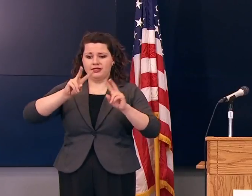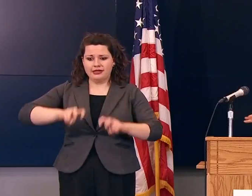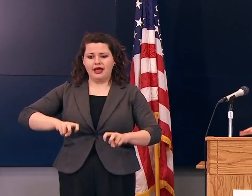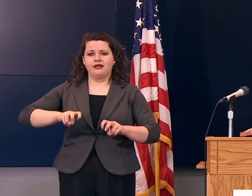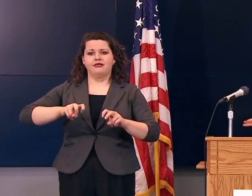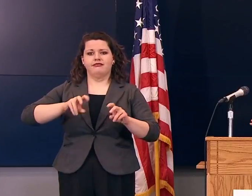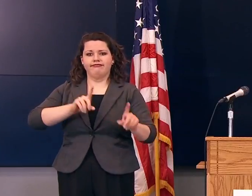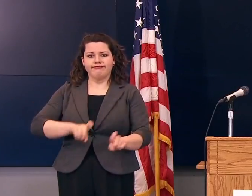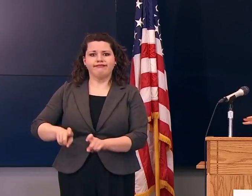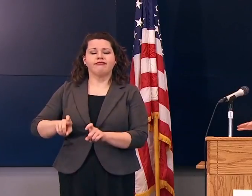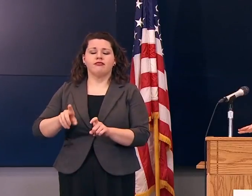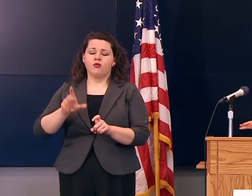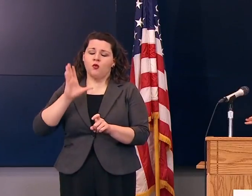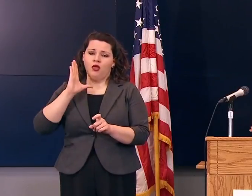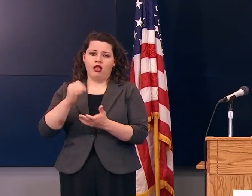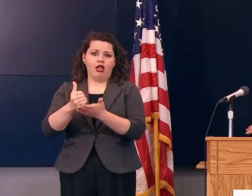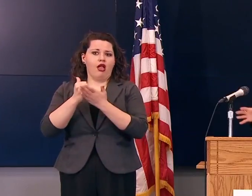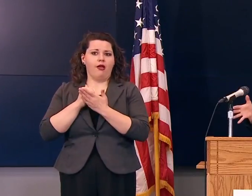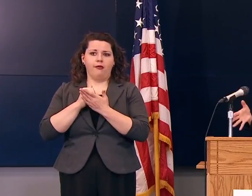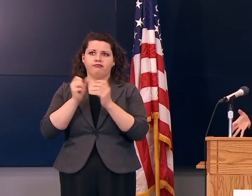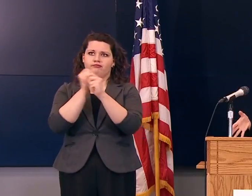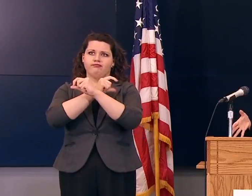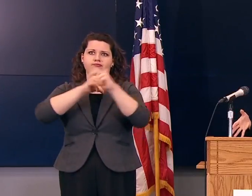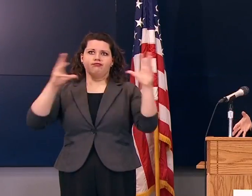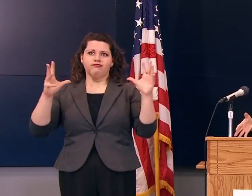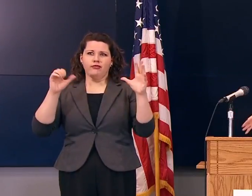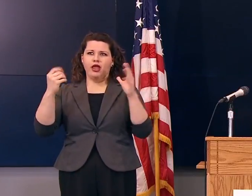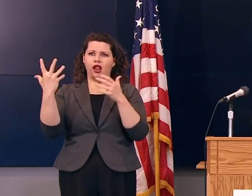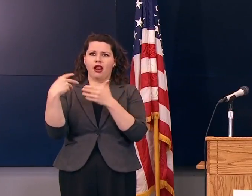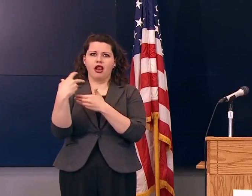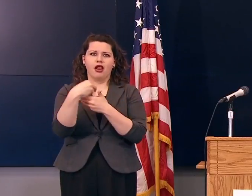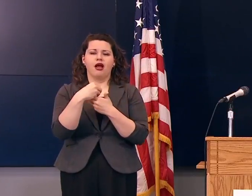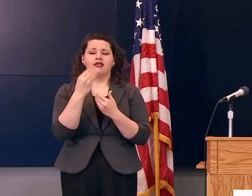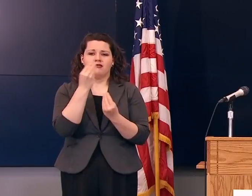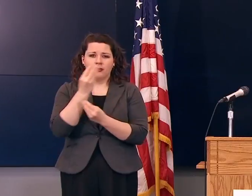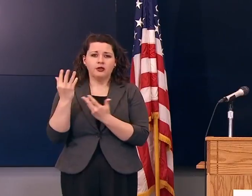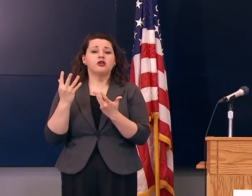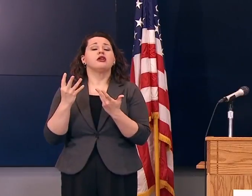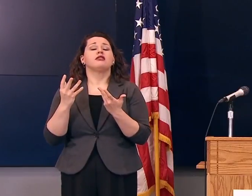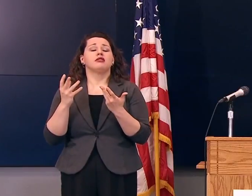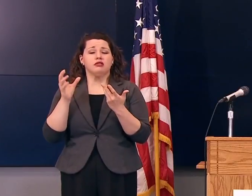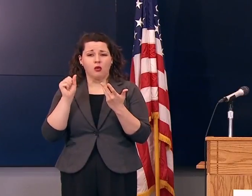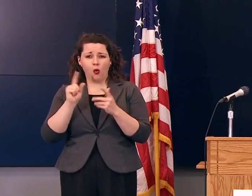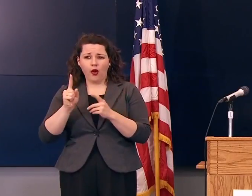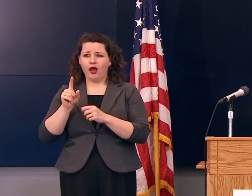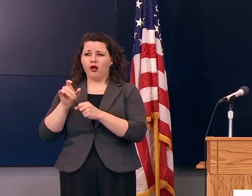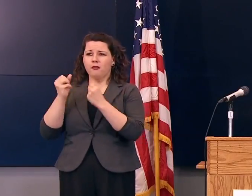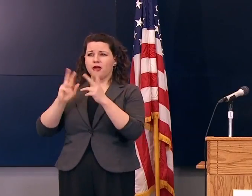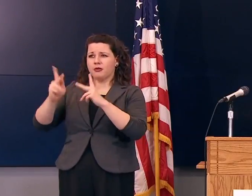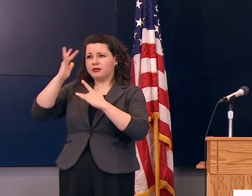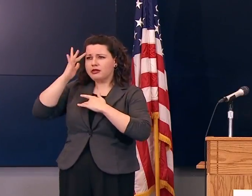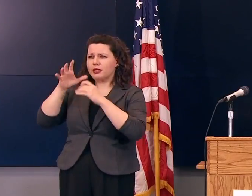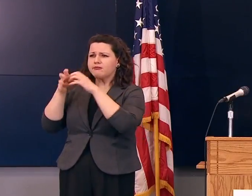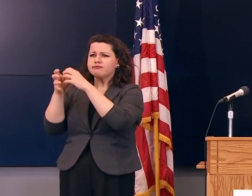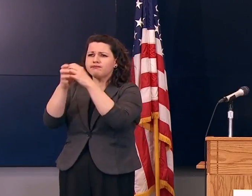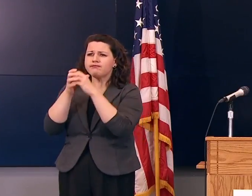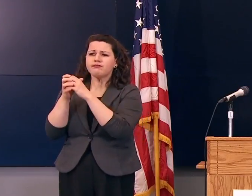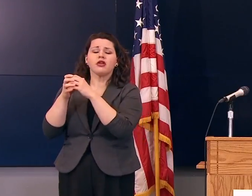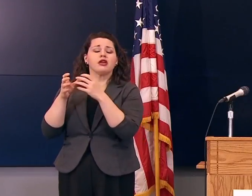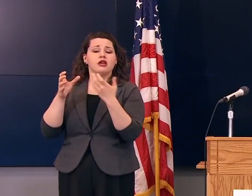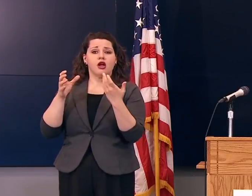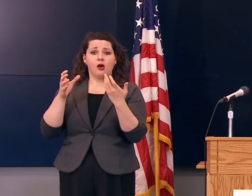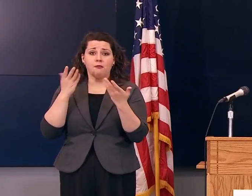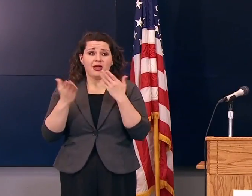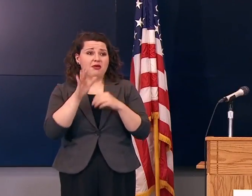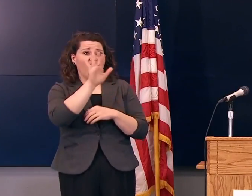it really will help us identify where the hot spots are, where we're starting to see a cluster, where we're seeing nothing happening